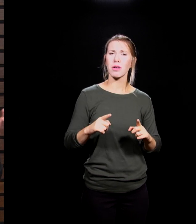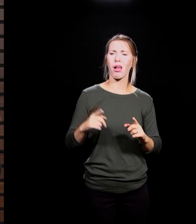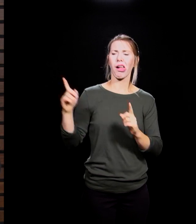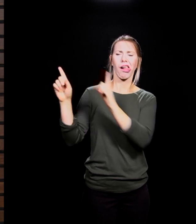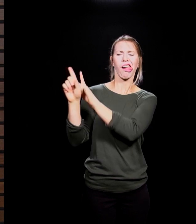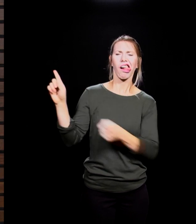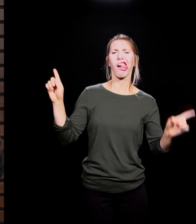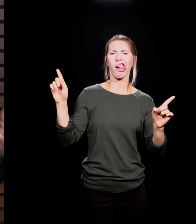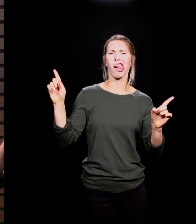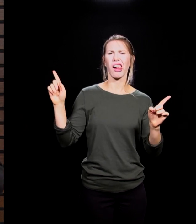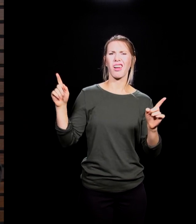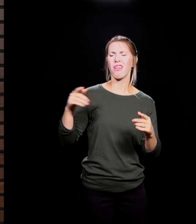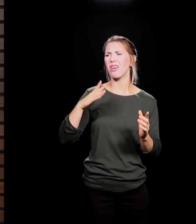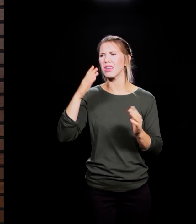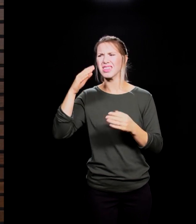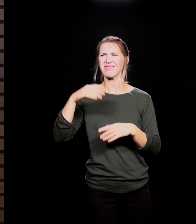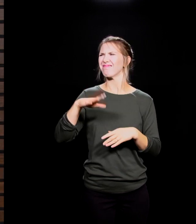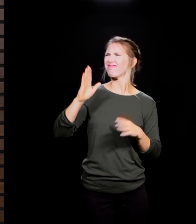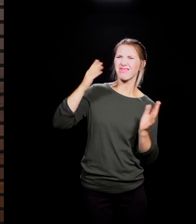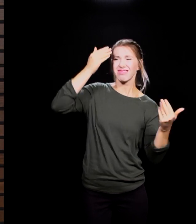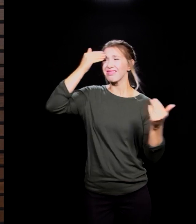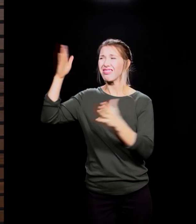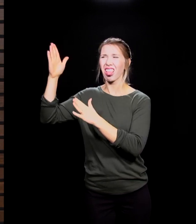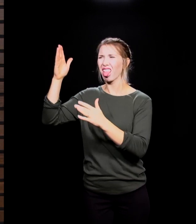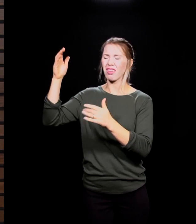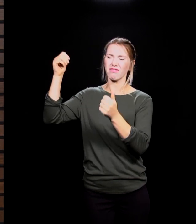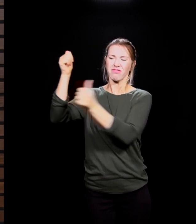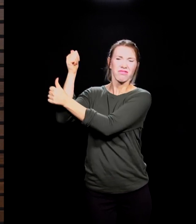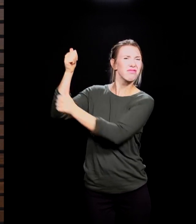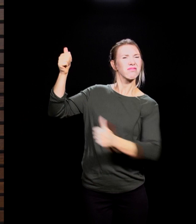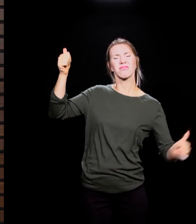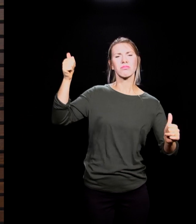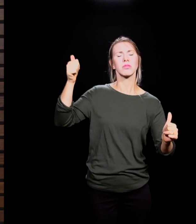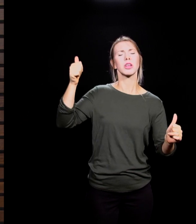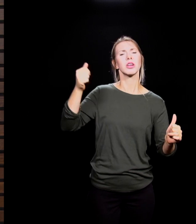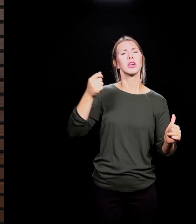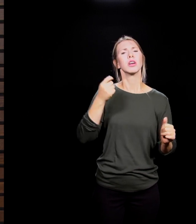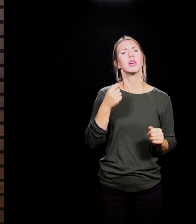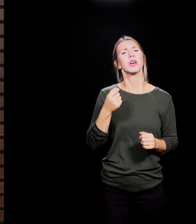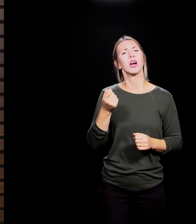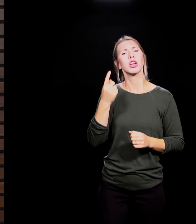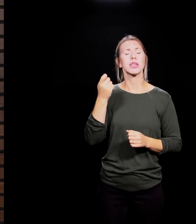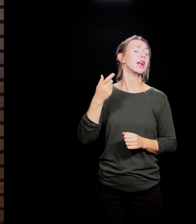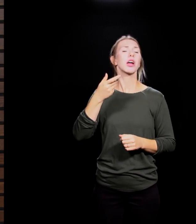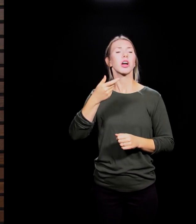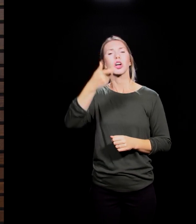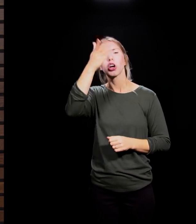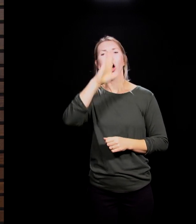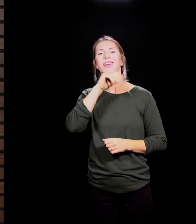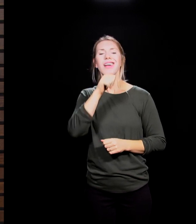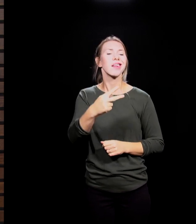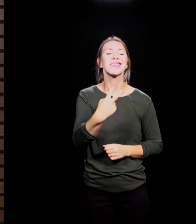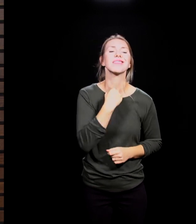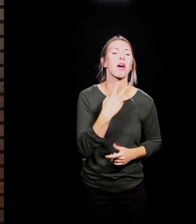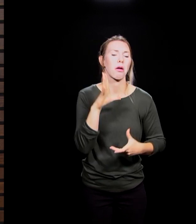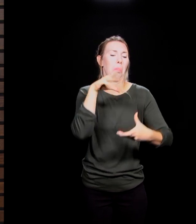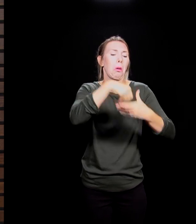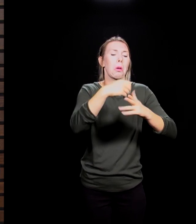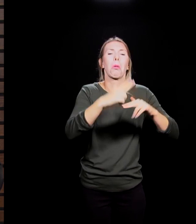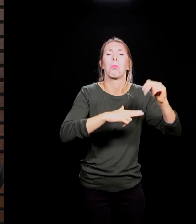leave obedience. God hasn't left the building. He was never confined to it to begin with. And so those of you that have